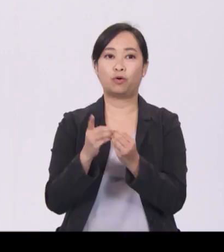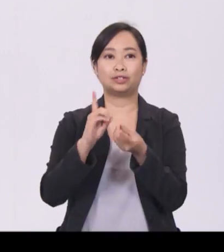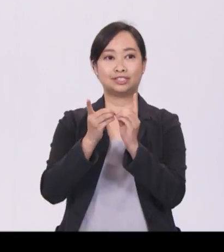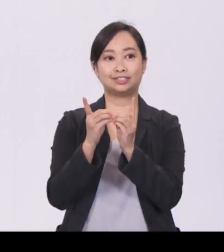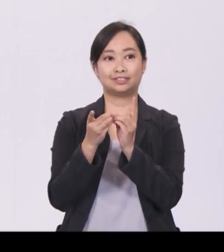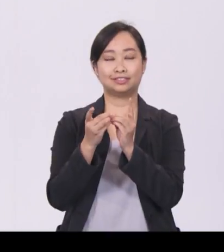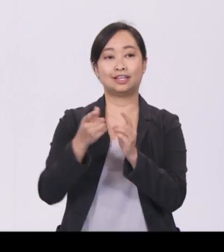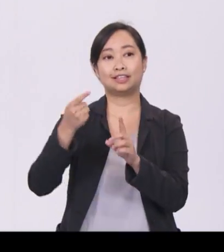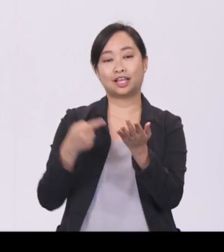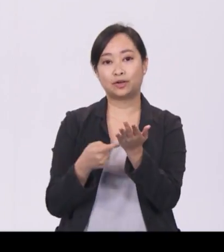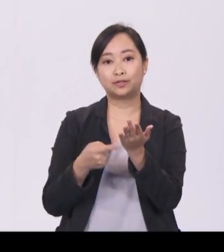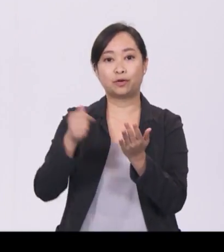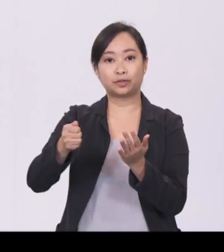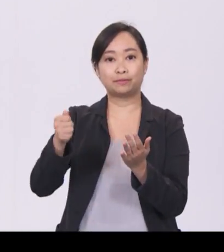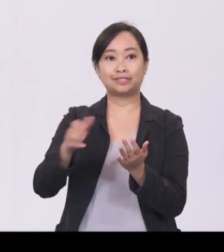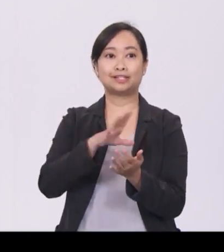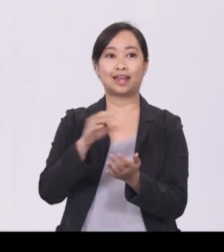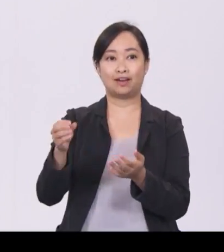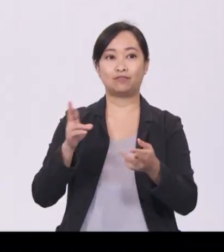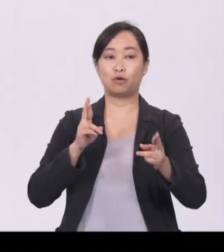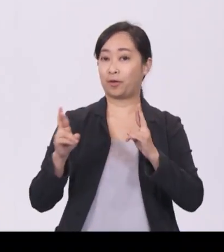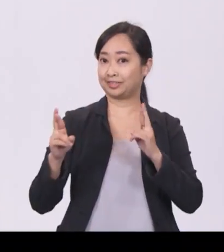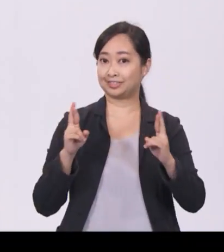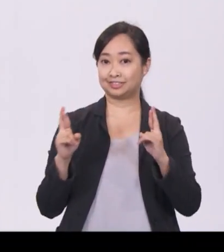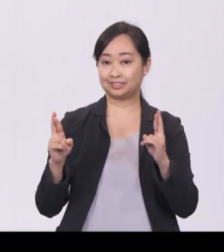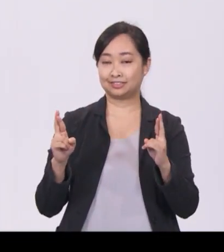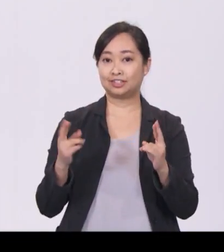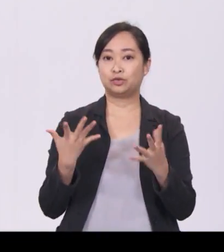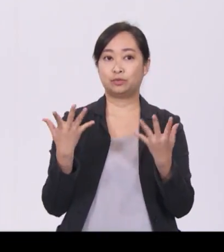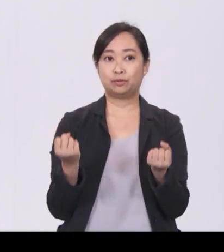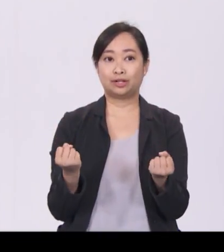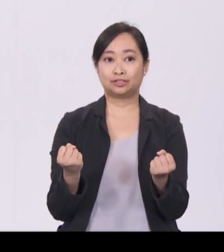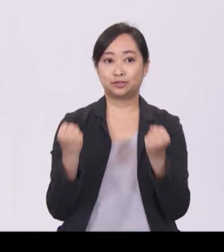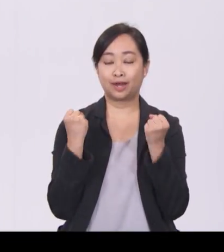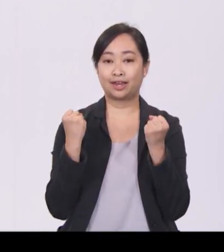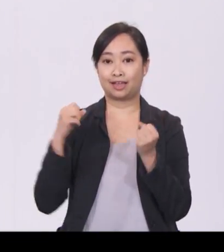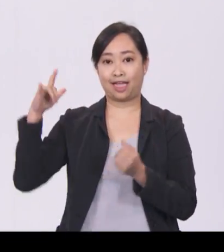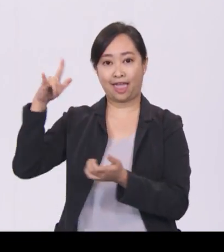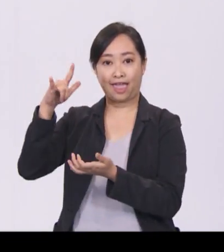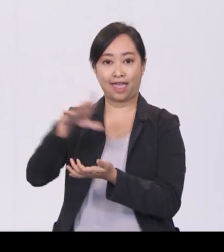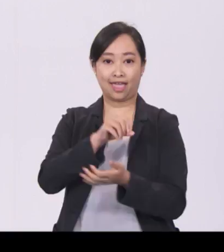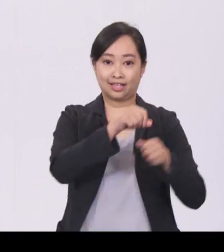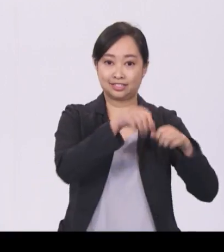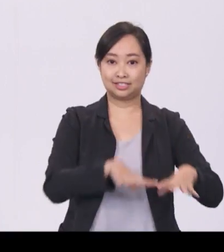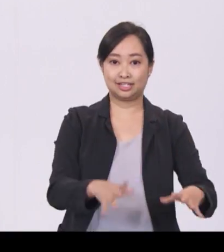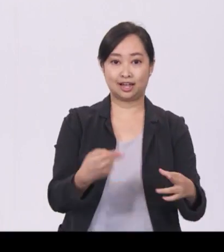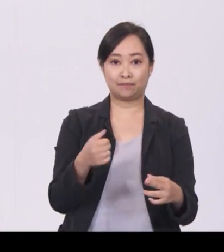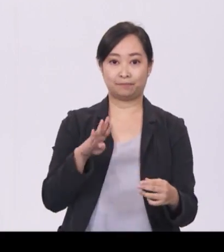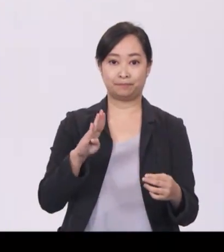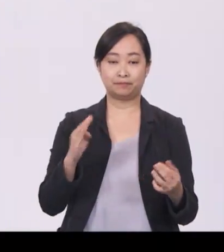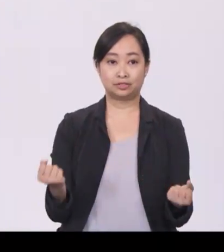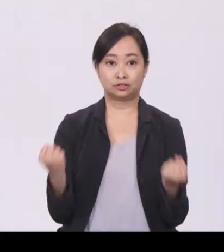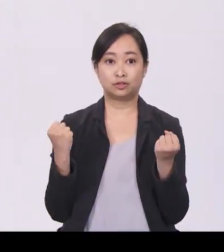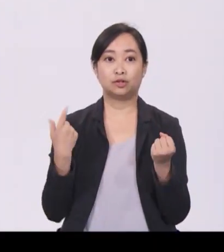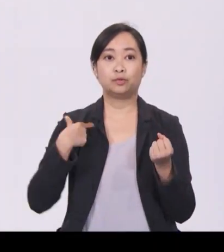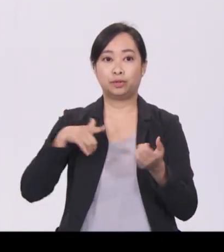To strengthen our status as an air and sea hub, we will launch an aviation transformation program and a maritime